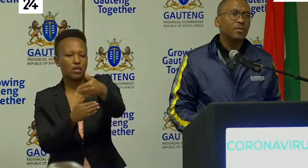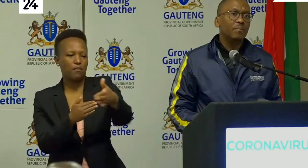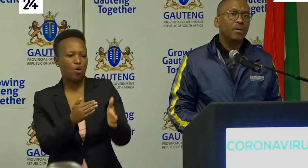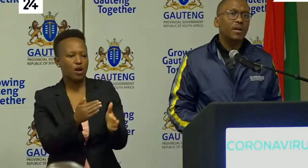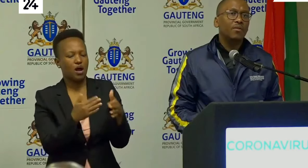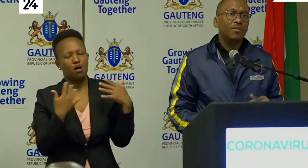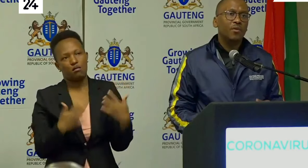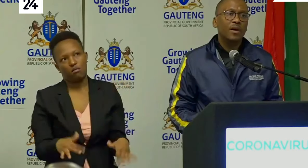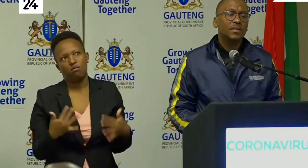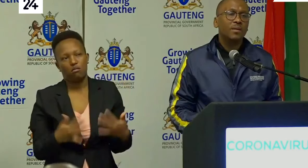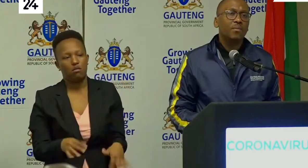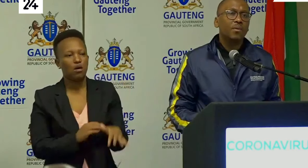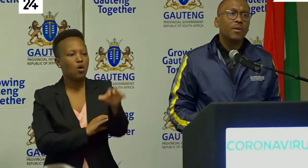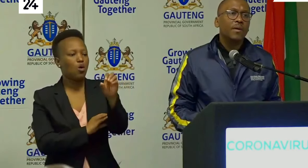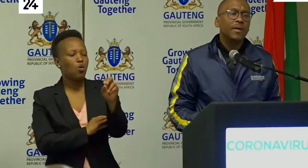the border of the